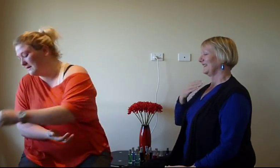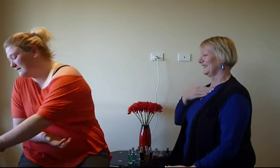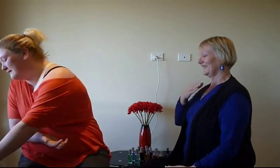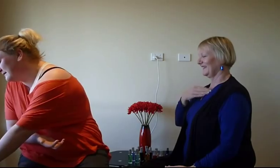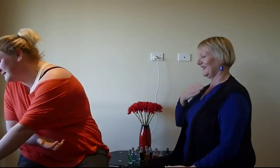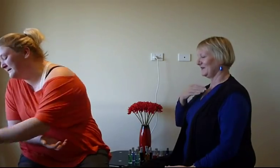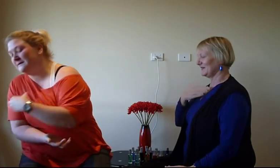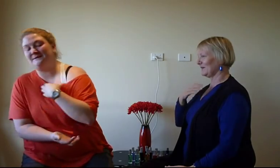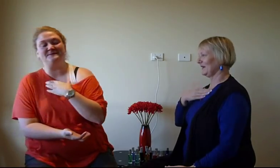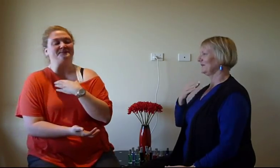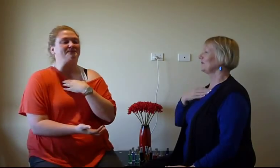Keep tapping.